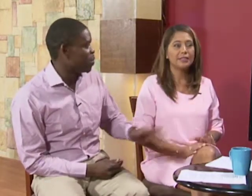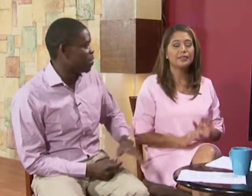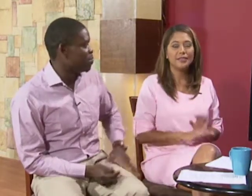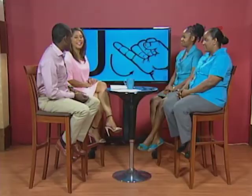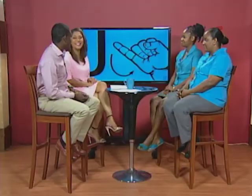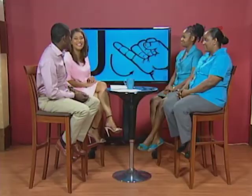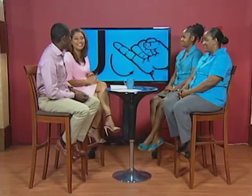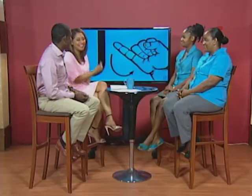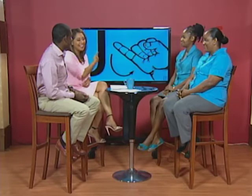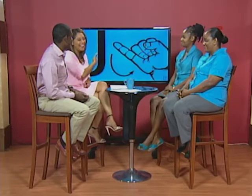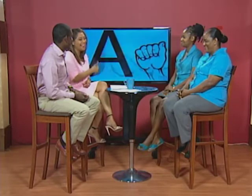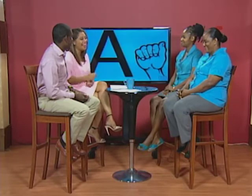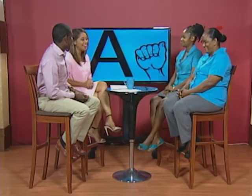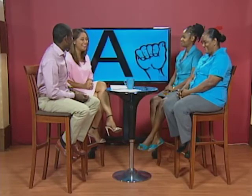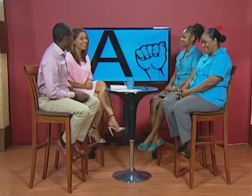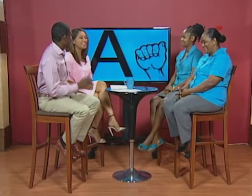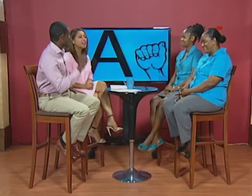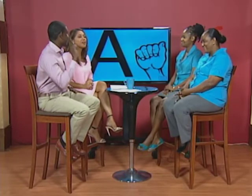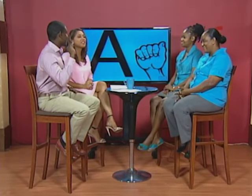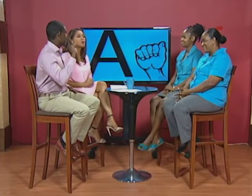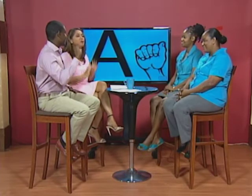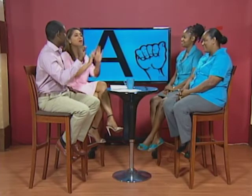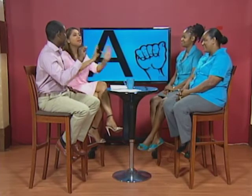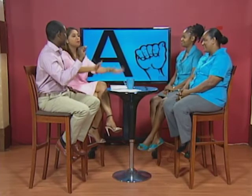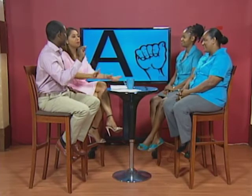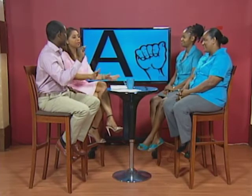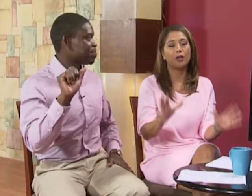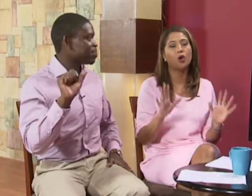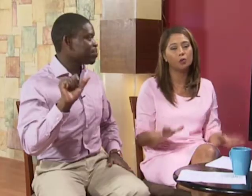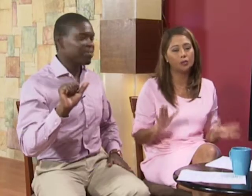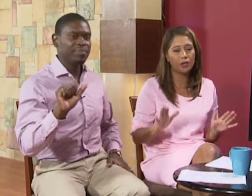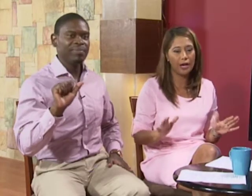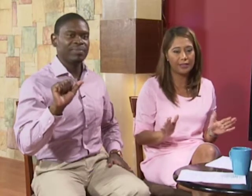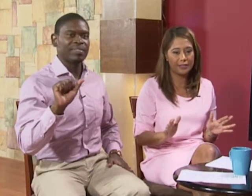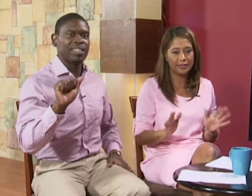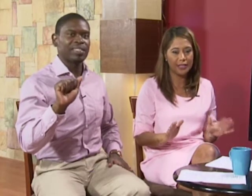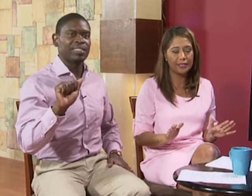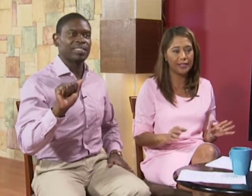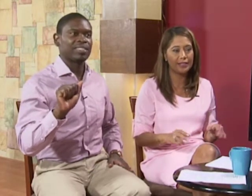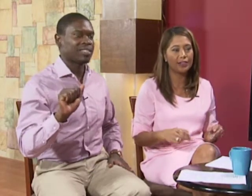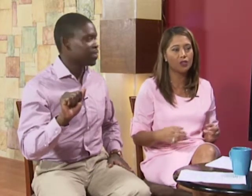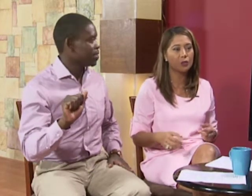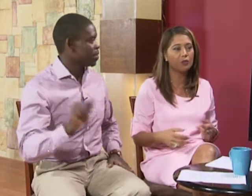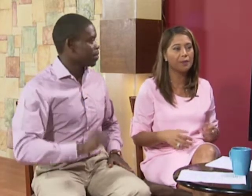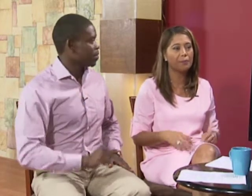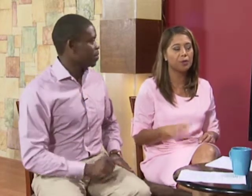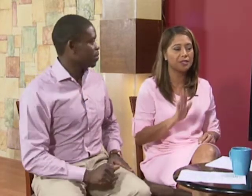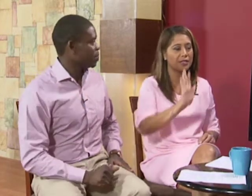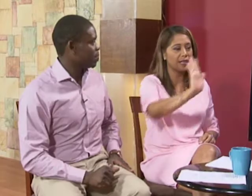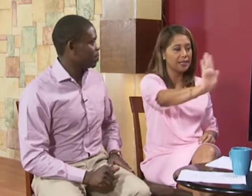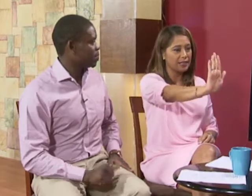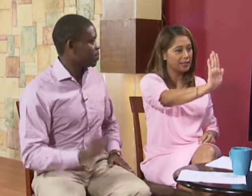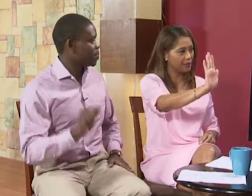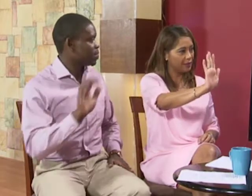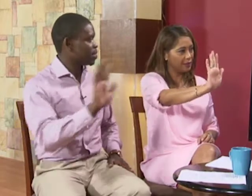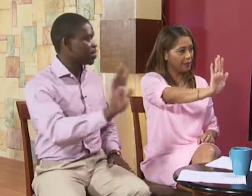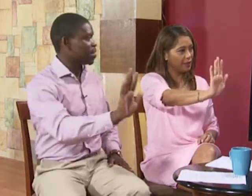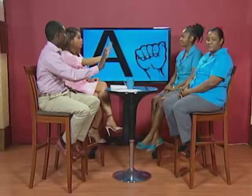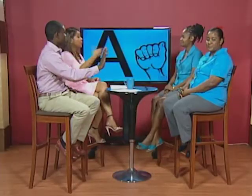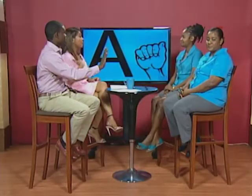we can follow i guess okay so we want everybody at home to try this right and and so remember we're saying no it's